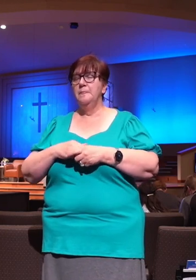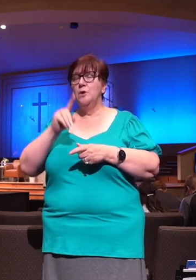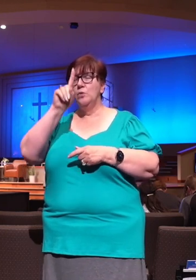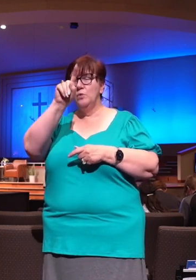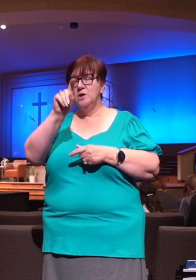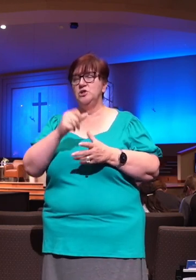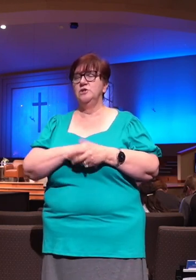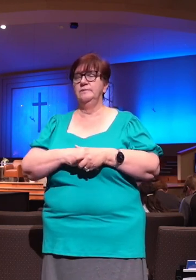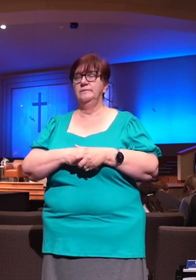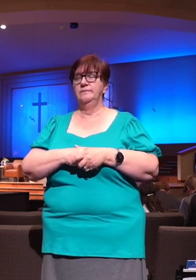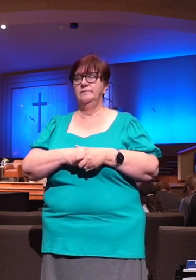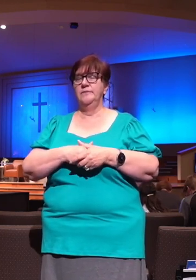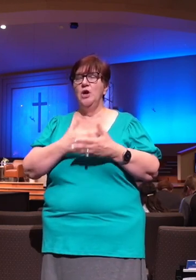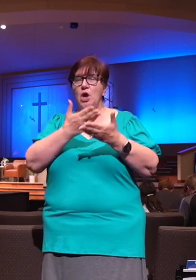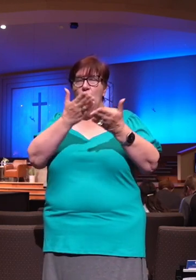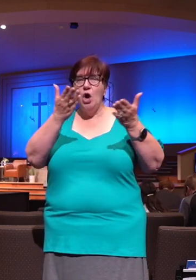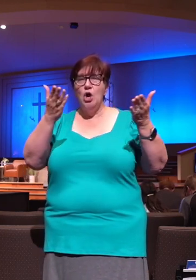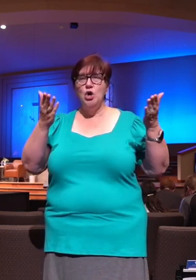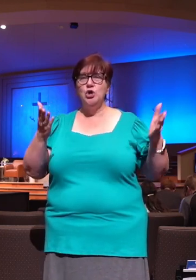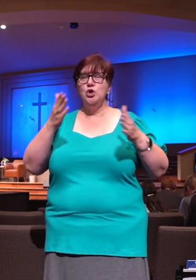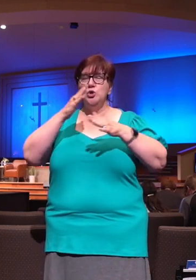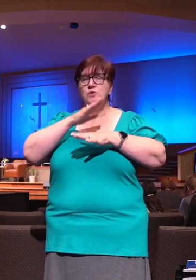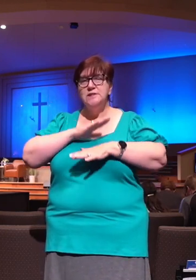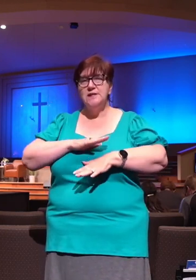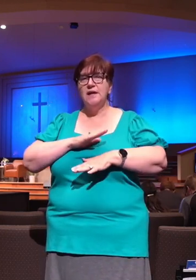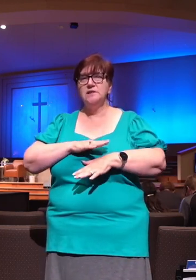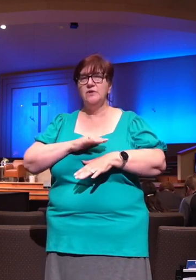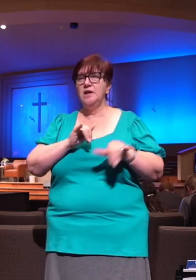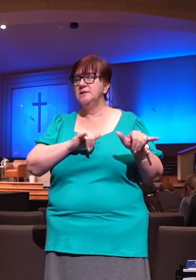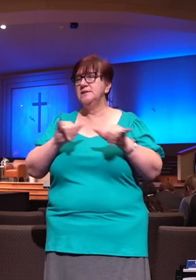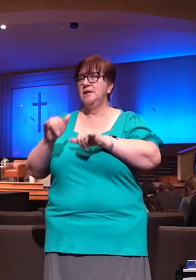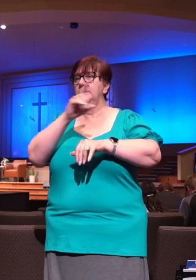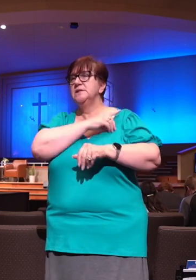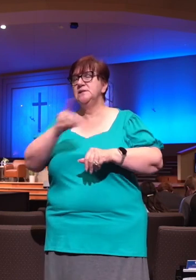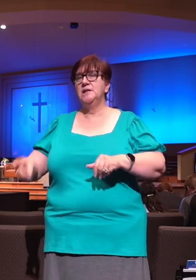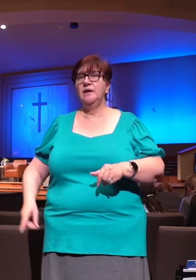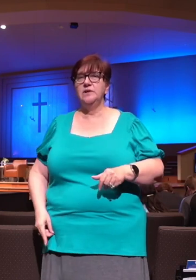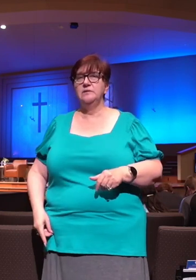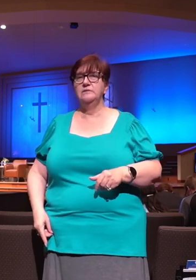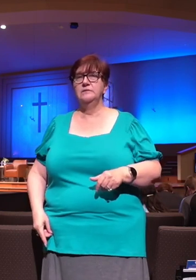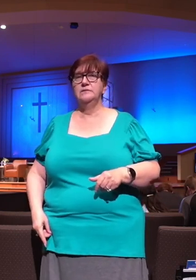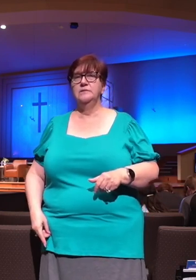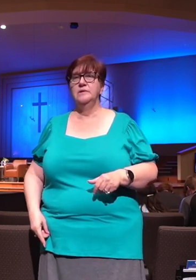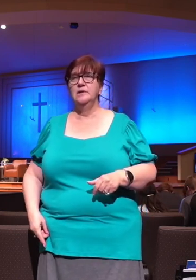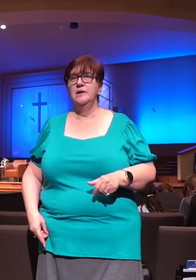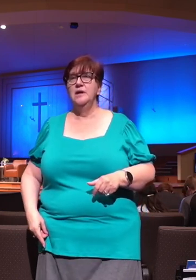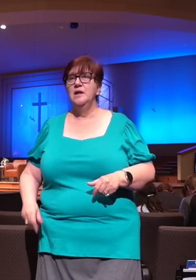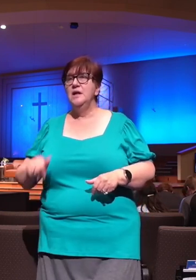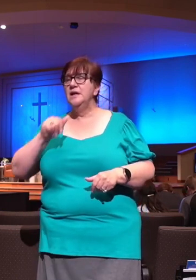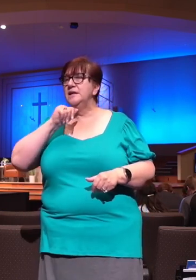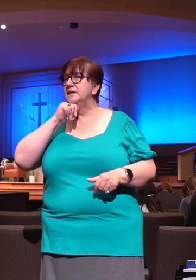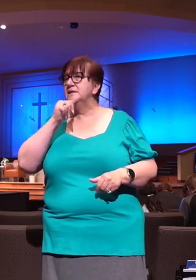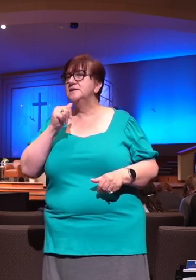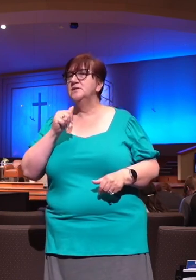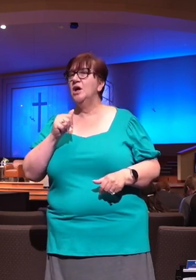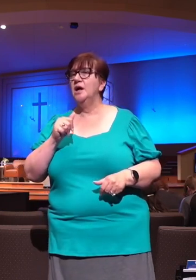Are you satisfied in the way that David was satisfied? I don't think this is a plateau that we reach in our